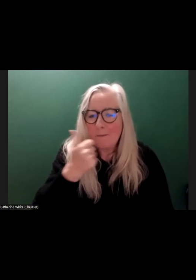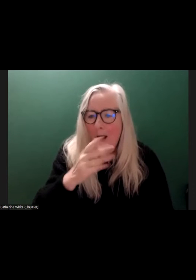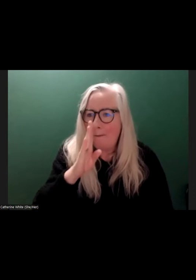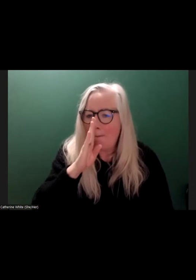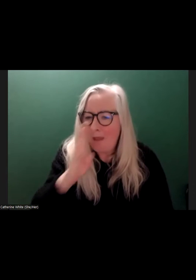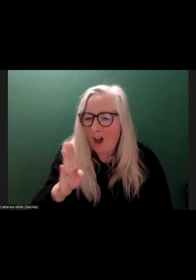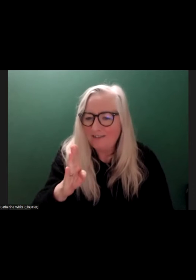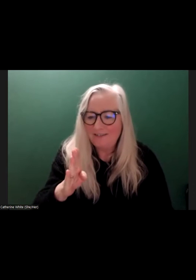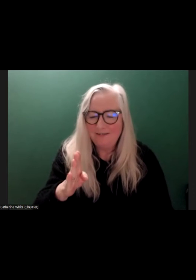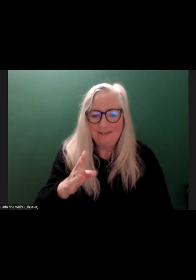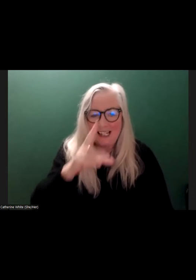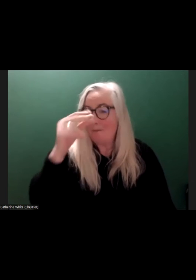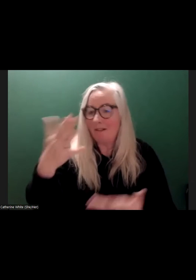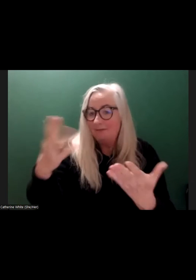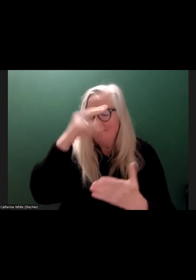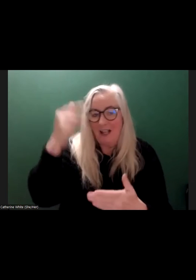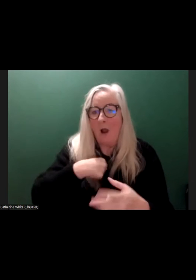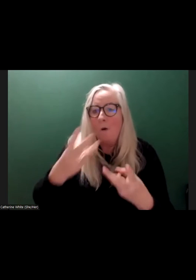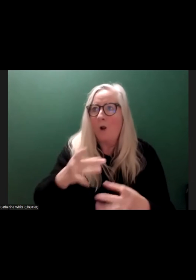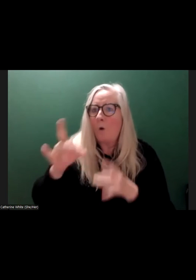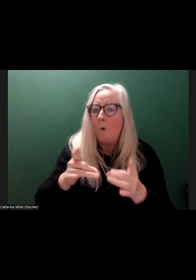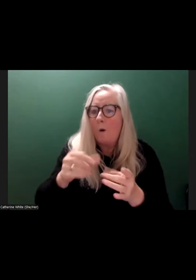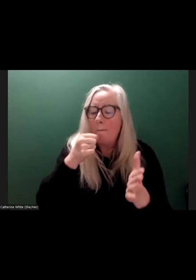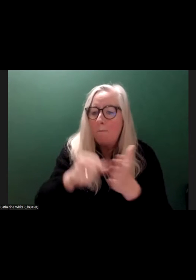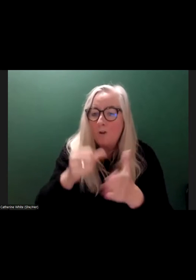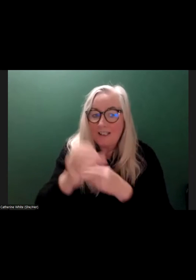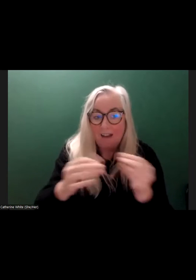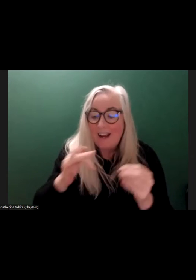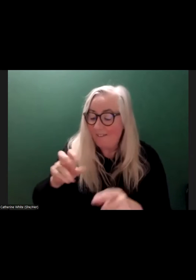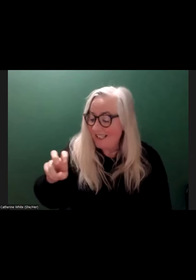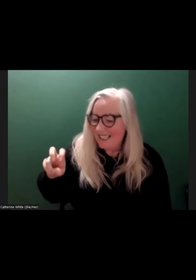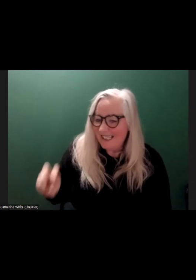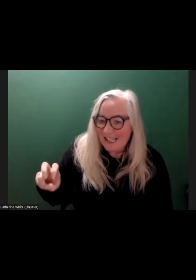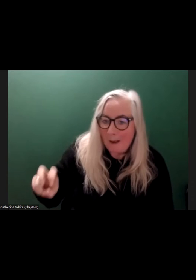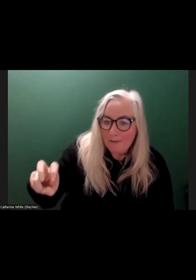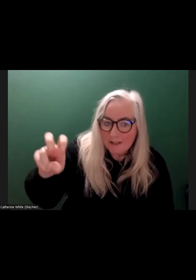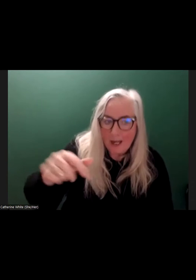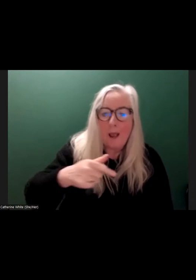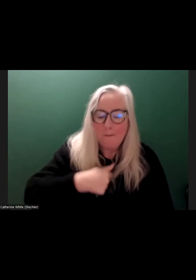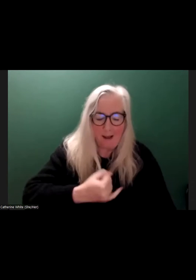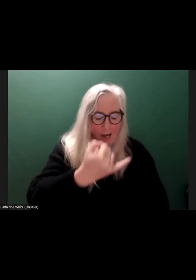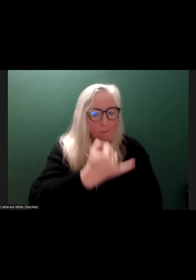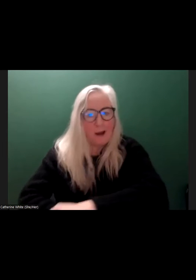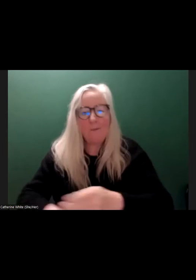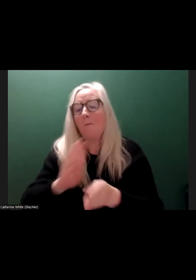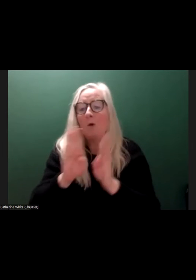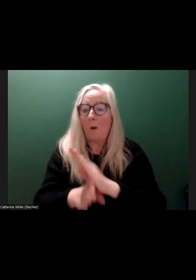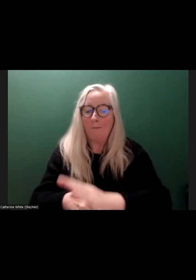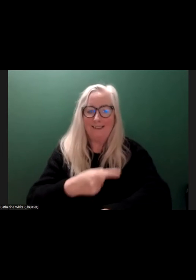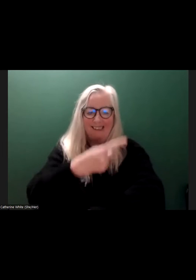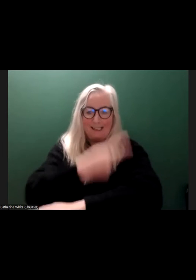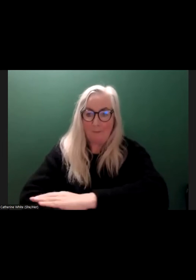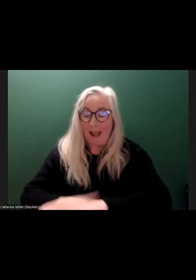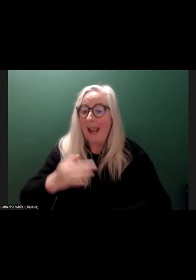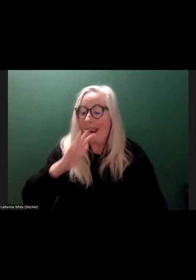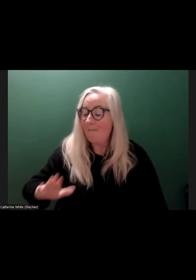very crude example. I want to go to the post office. If there's steps into the post office, then my impairment becomes a disability. If there's a